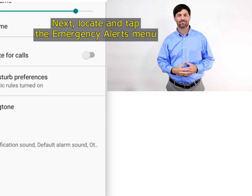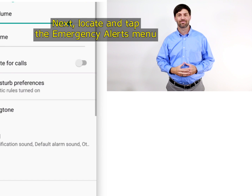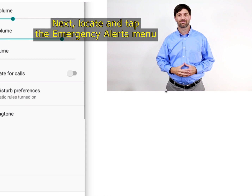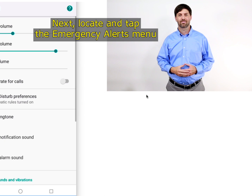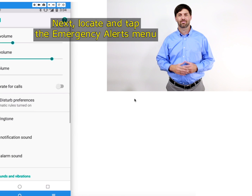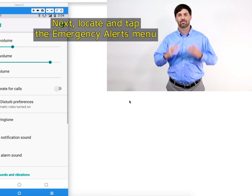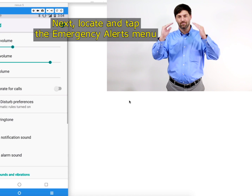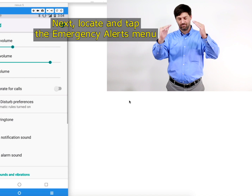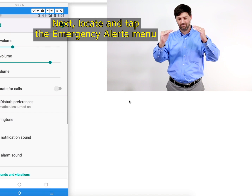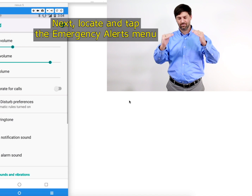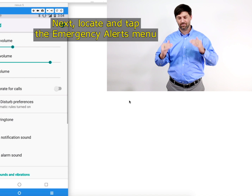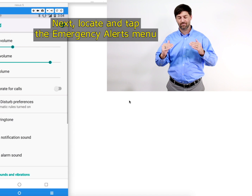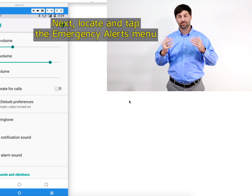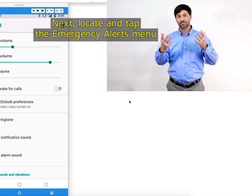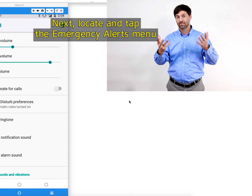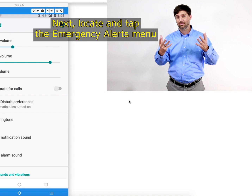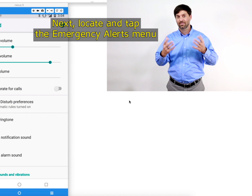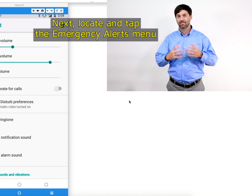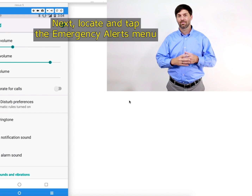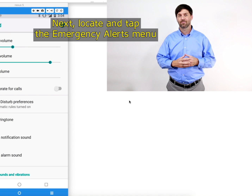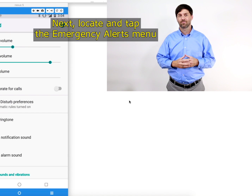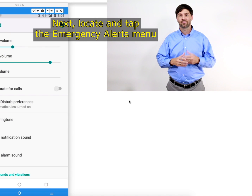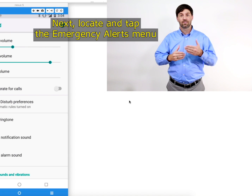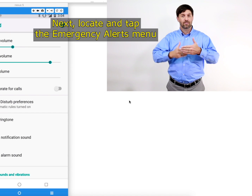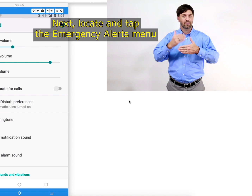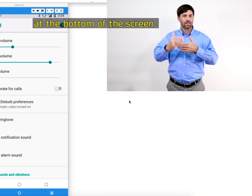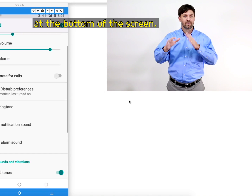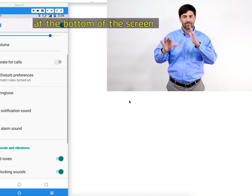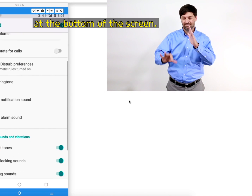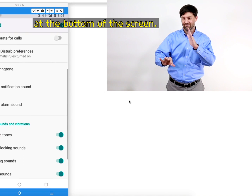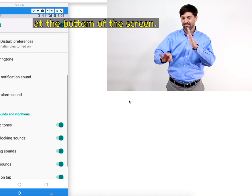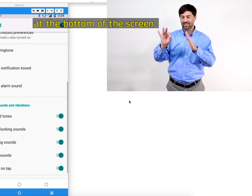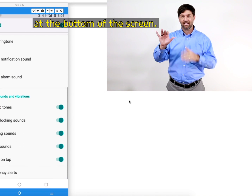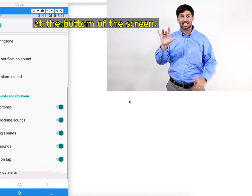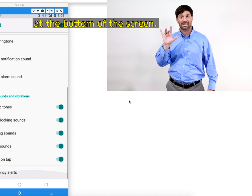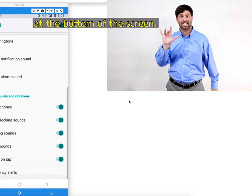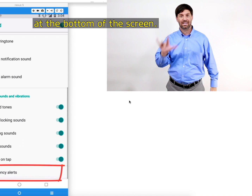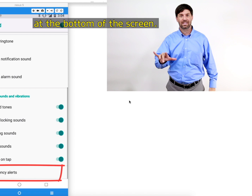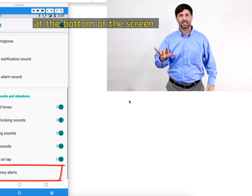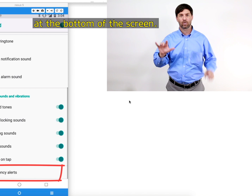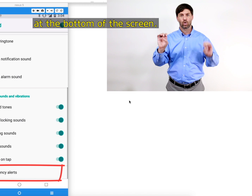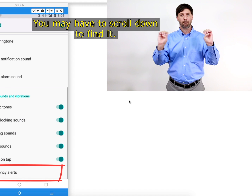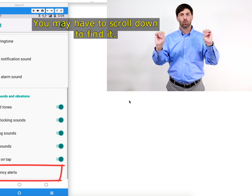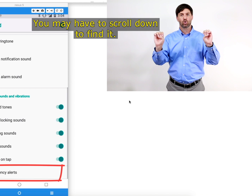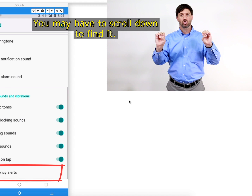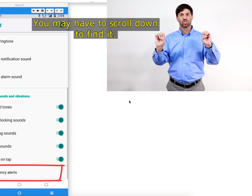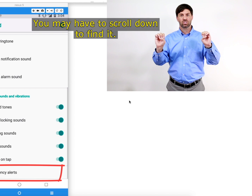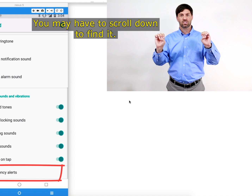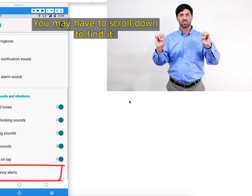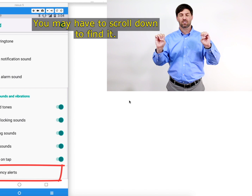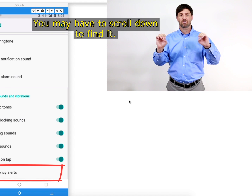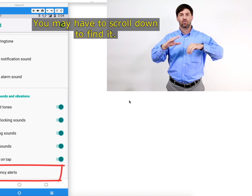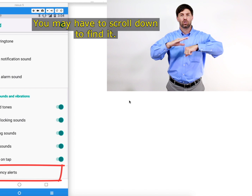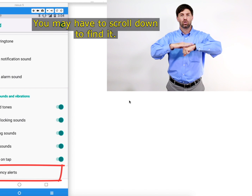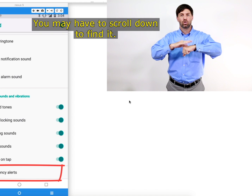Next, locate and tap the emergency alerts menu at the bottom of the screen. You may have to scroll down to find it.